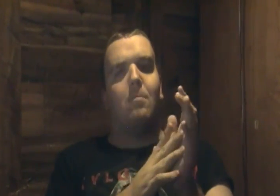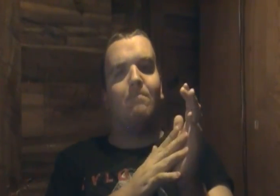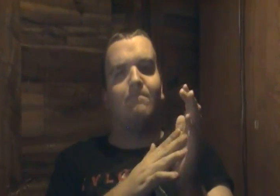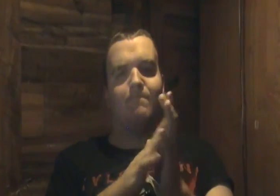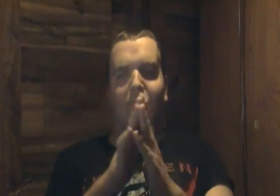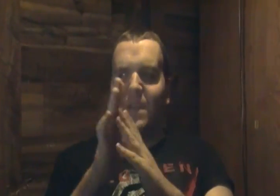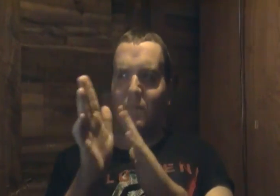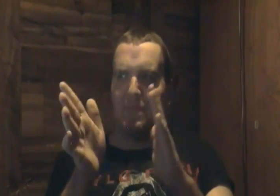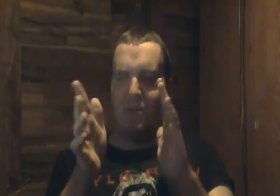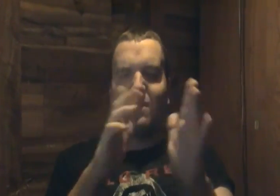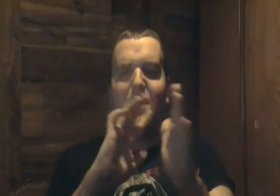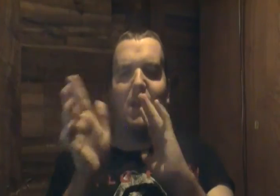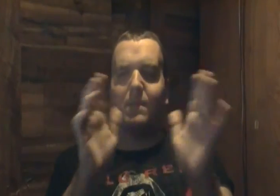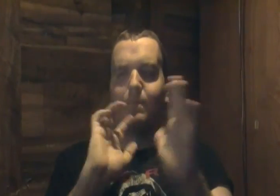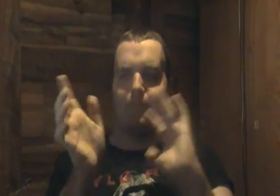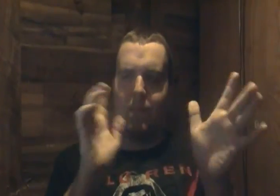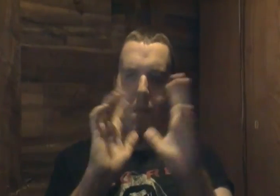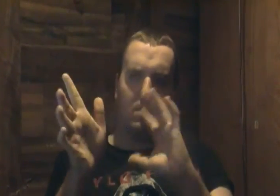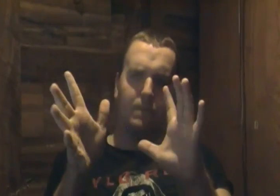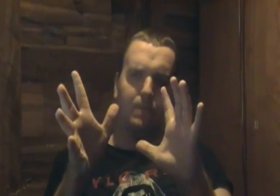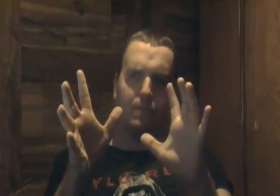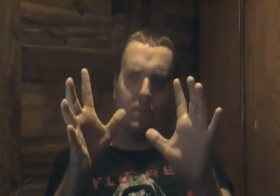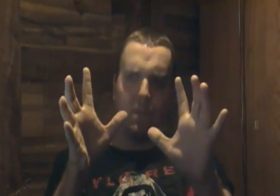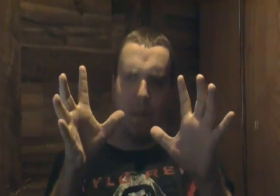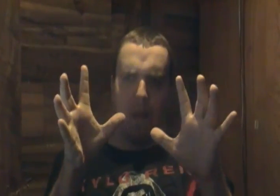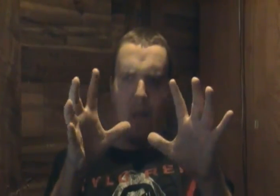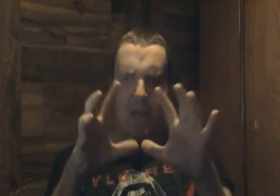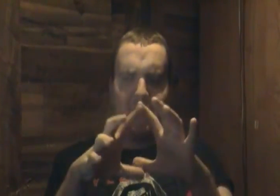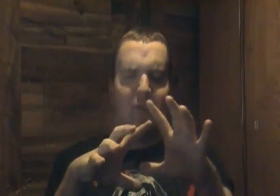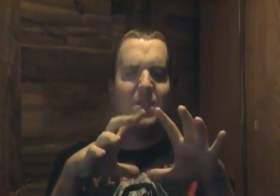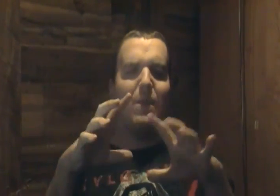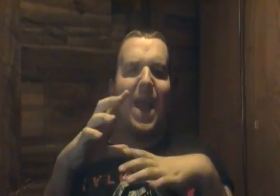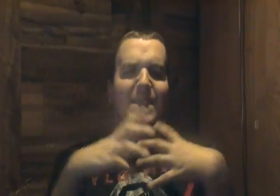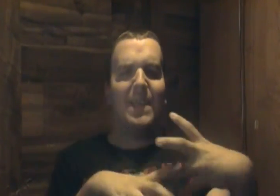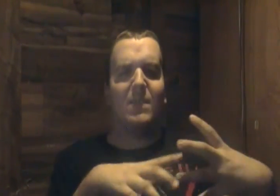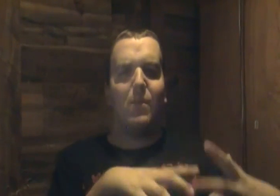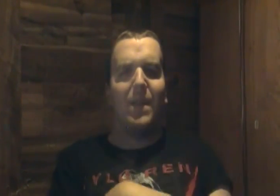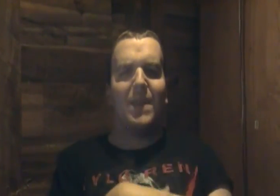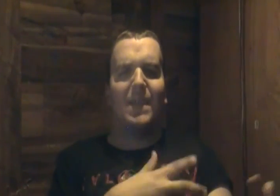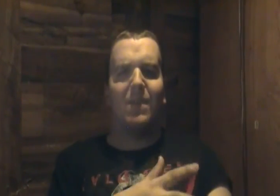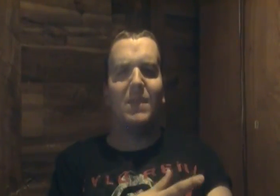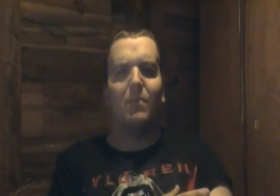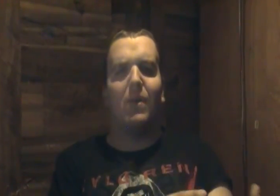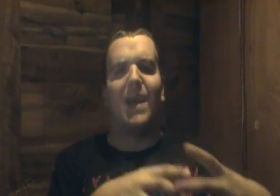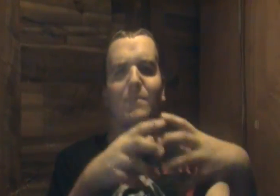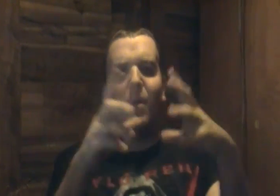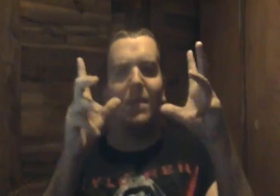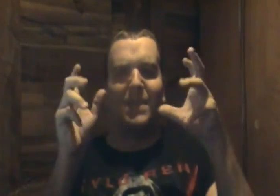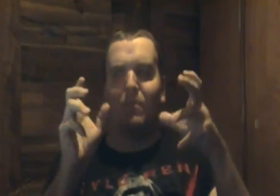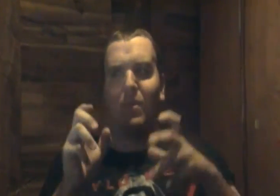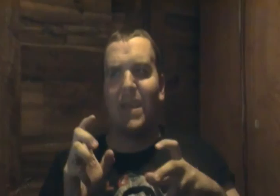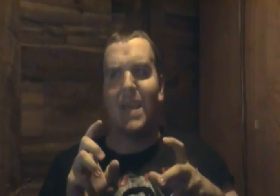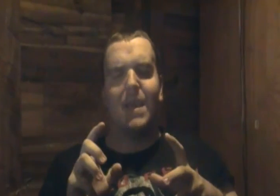um it was supposed to be grants you access throughout the entire temple as part of the temple key